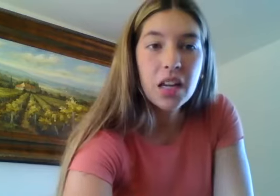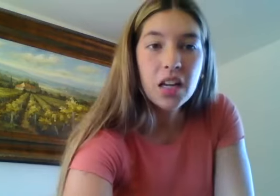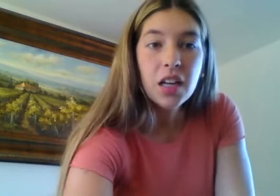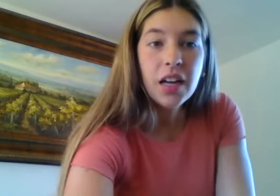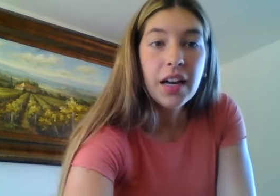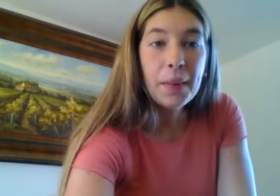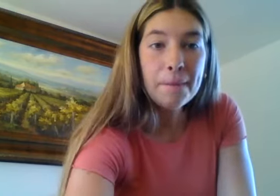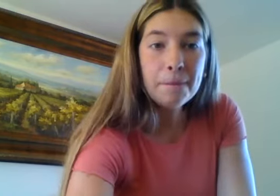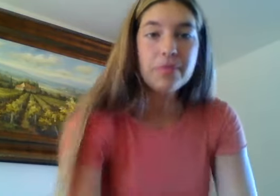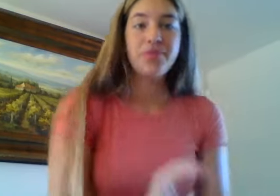Um,